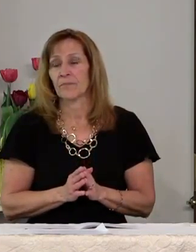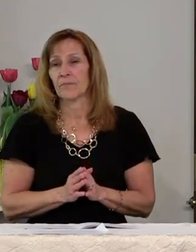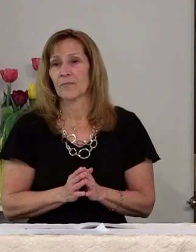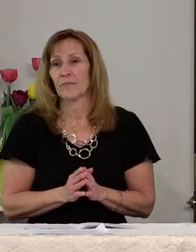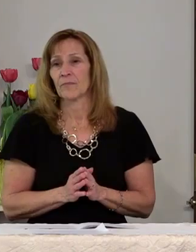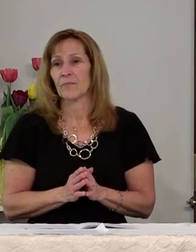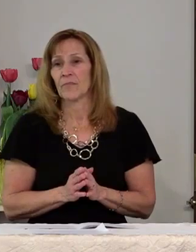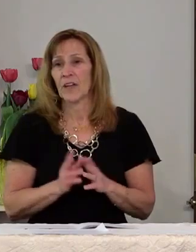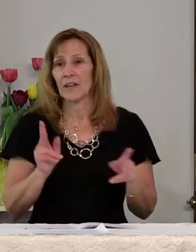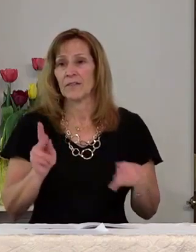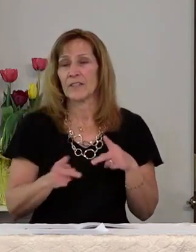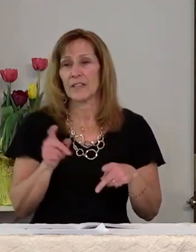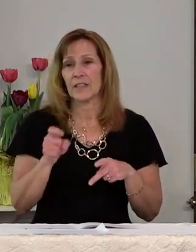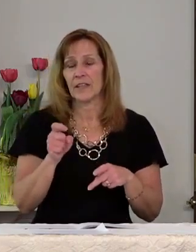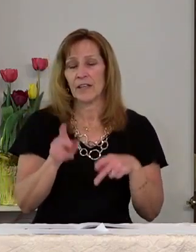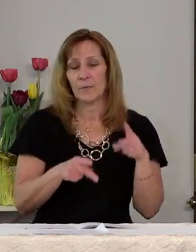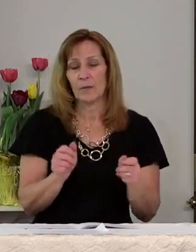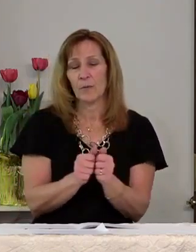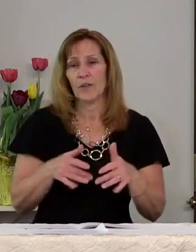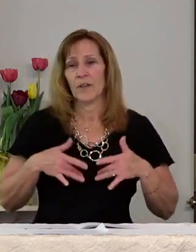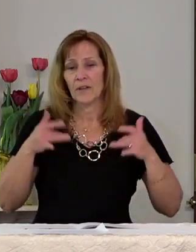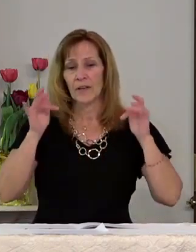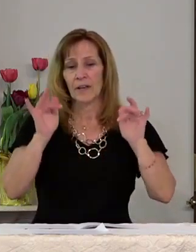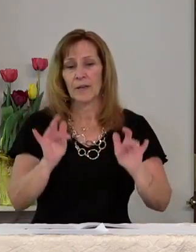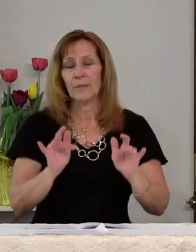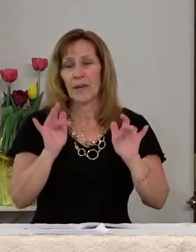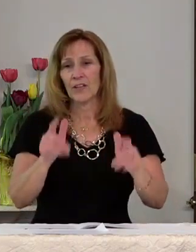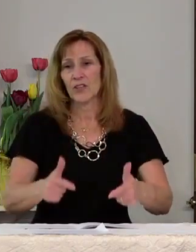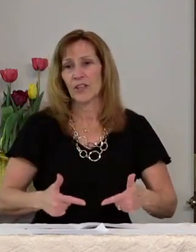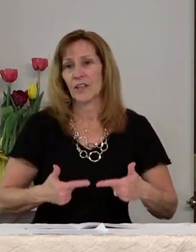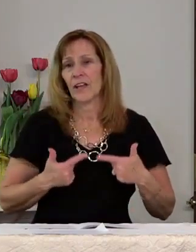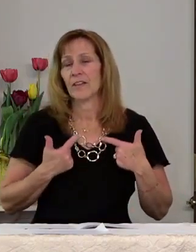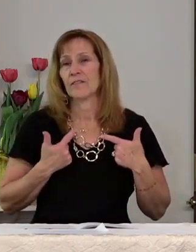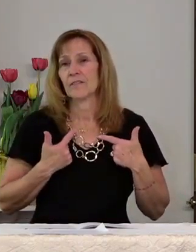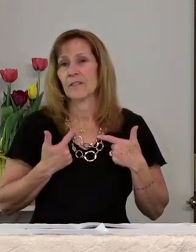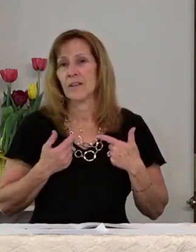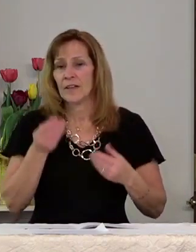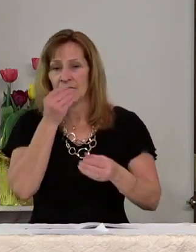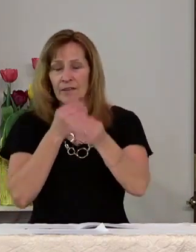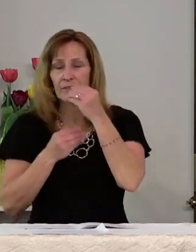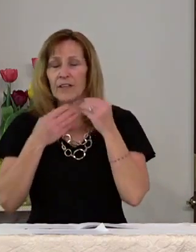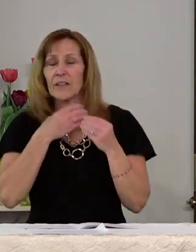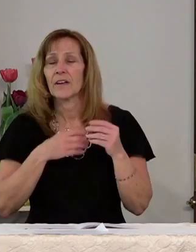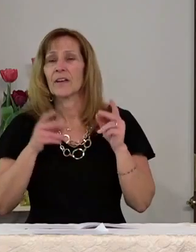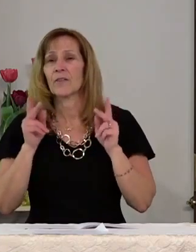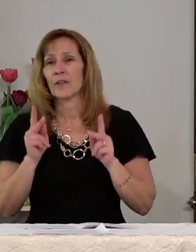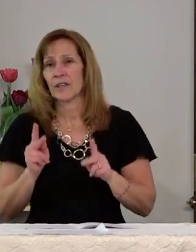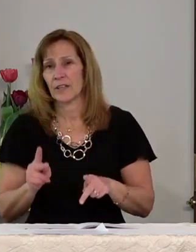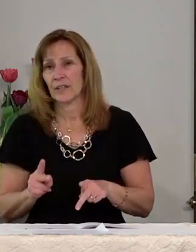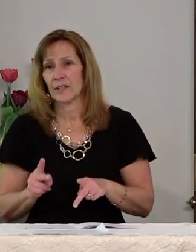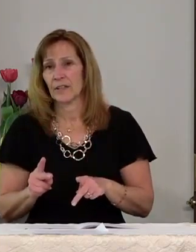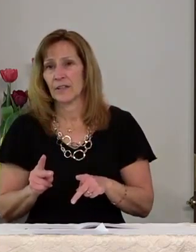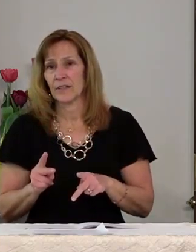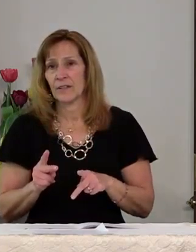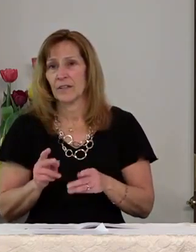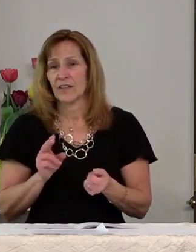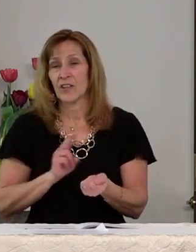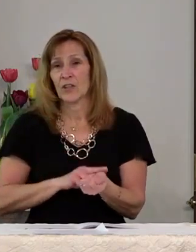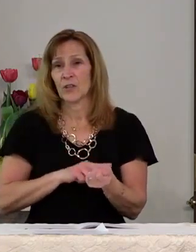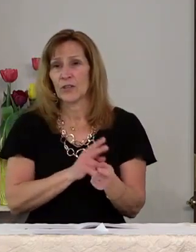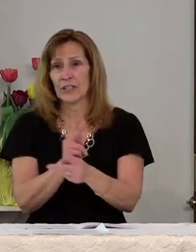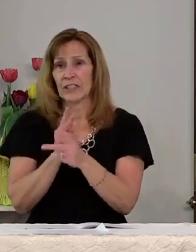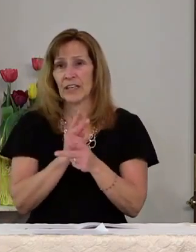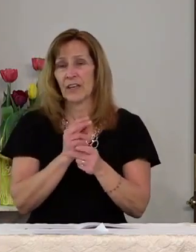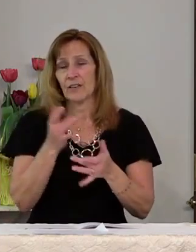visit the needy with your compassionate life feed the hungry nurse the sick